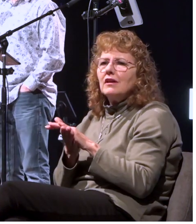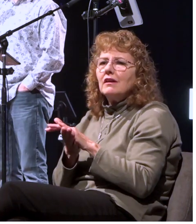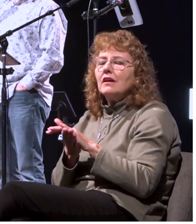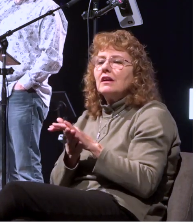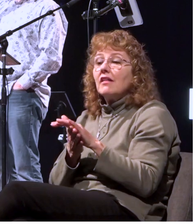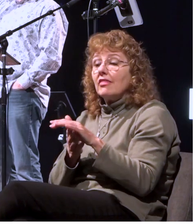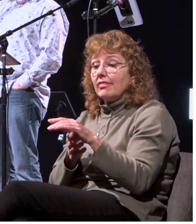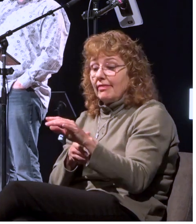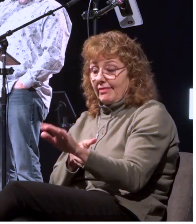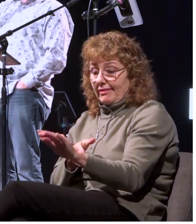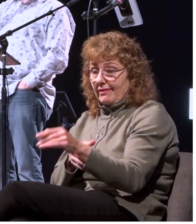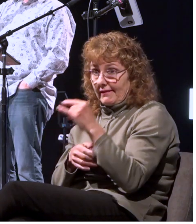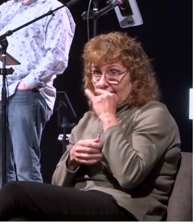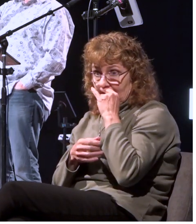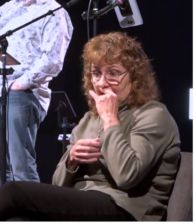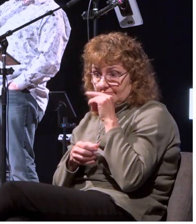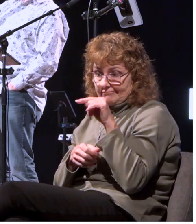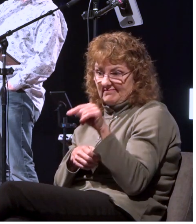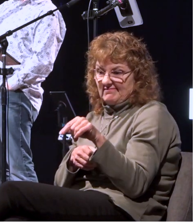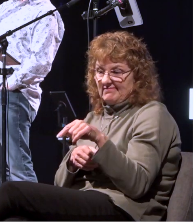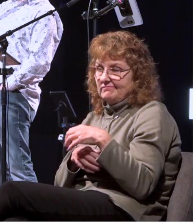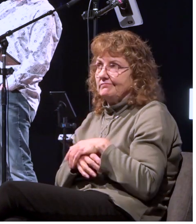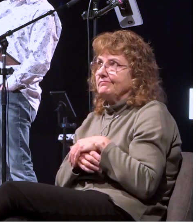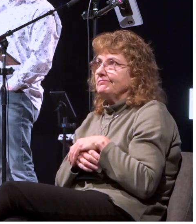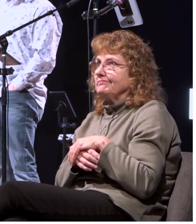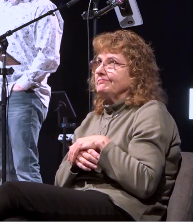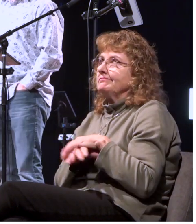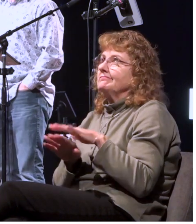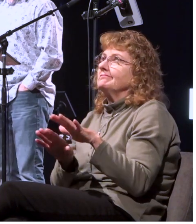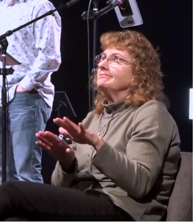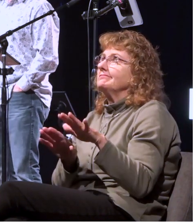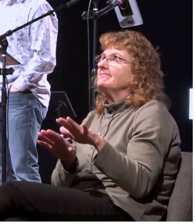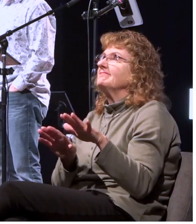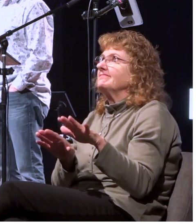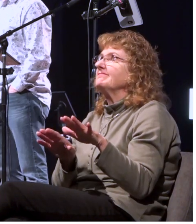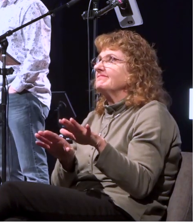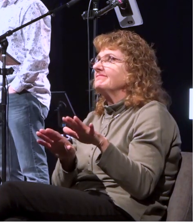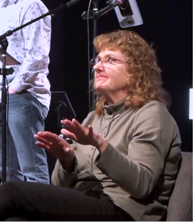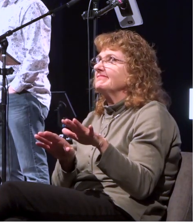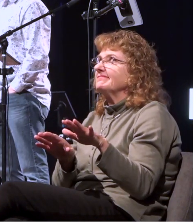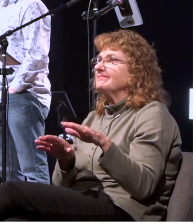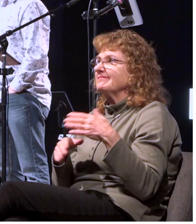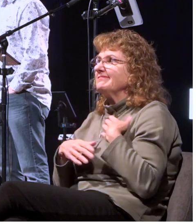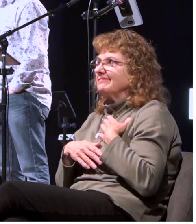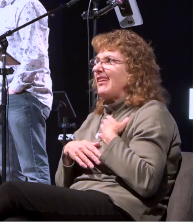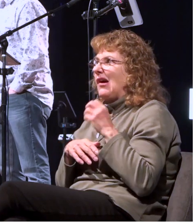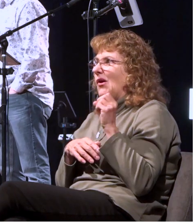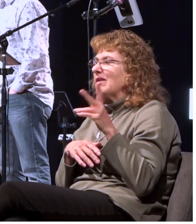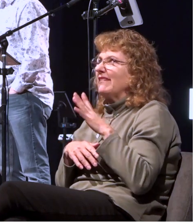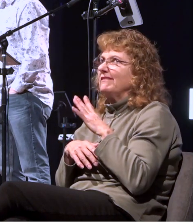will you know reluctantly get to the point where they will obey outwardly but inwardly